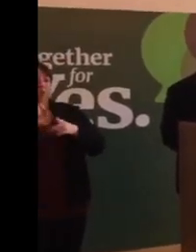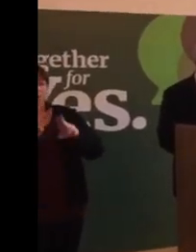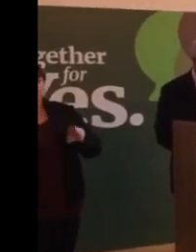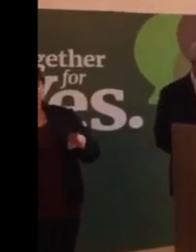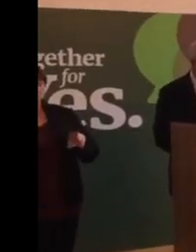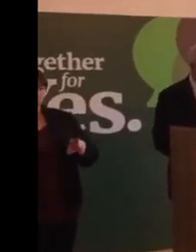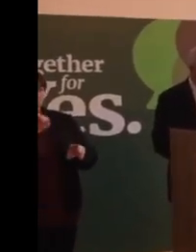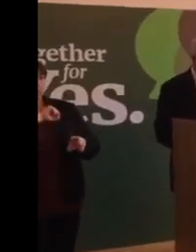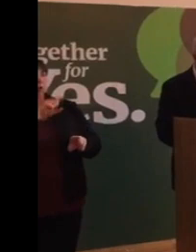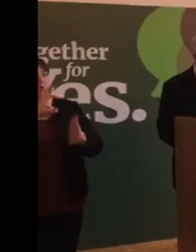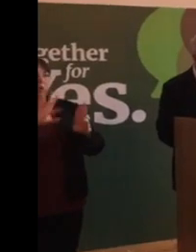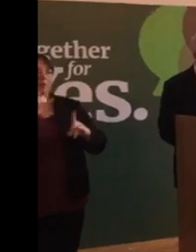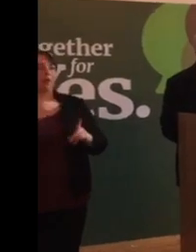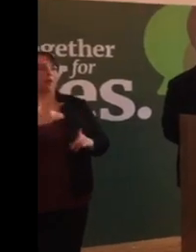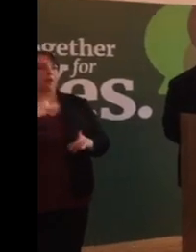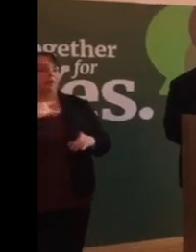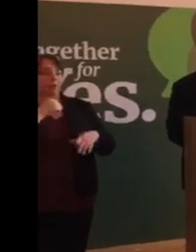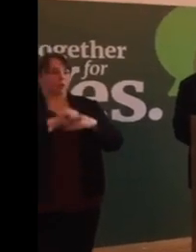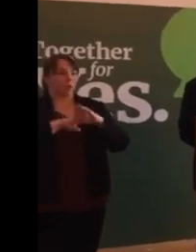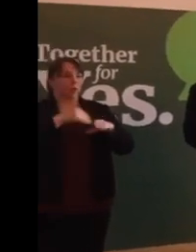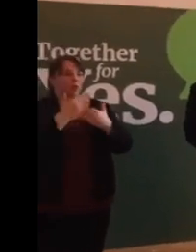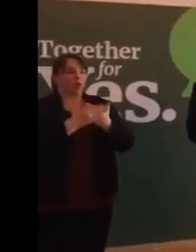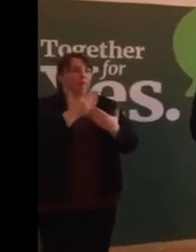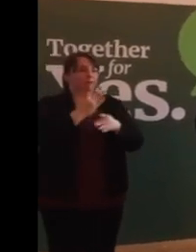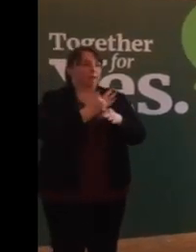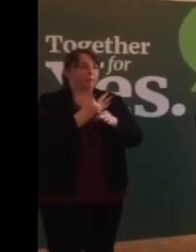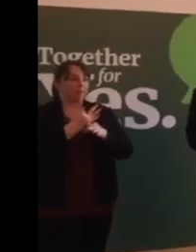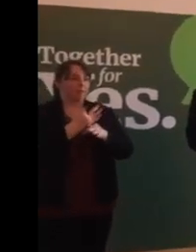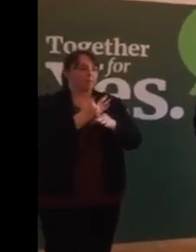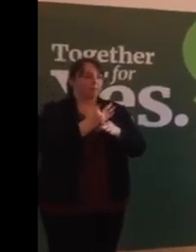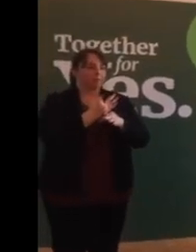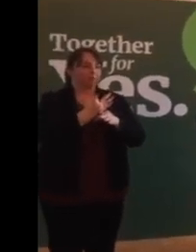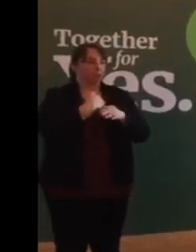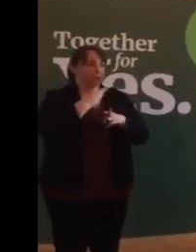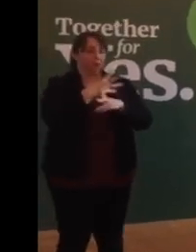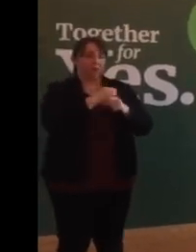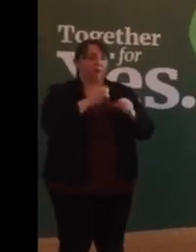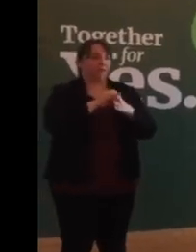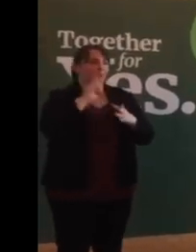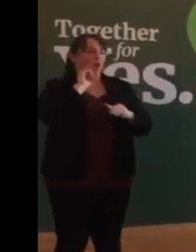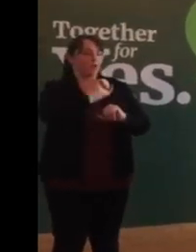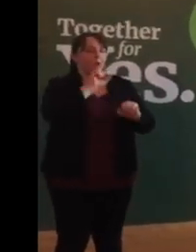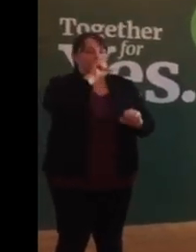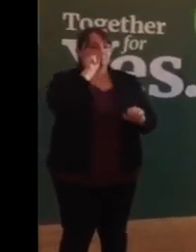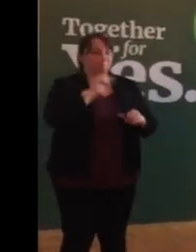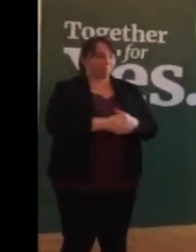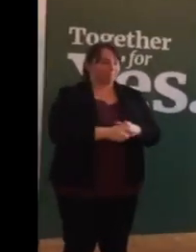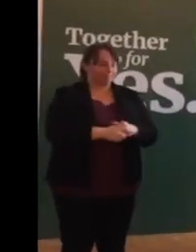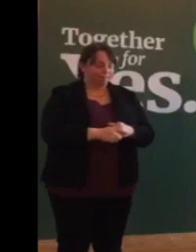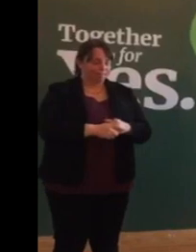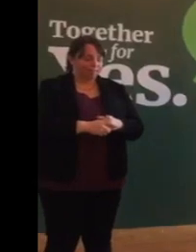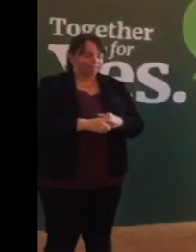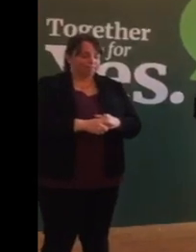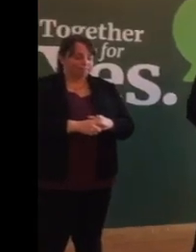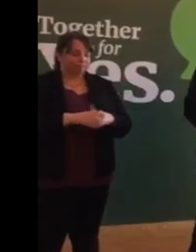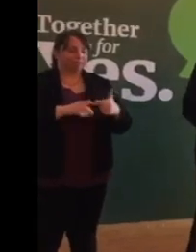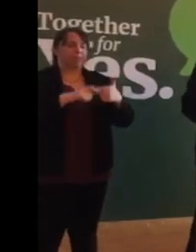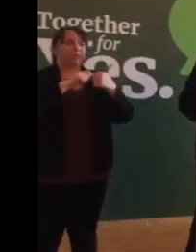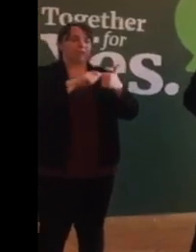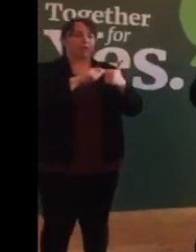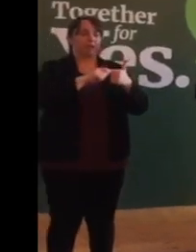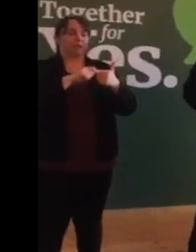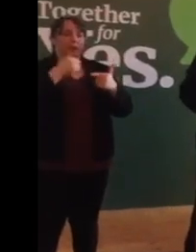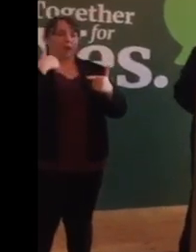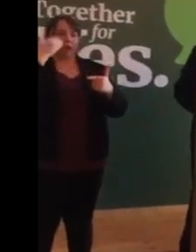be alive today with a young family that we would never have heard. The second case, which we can be absolutely